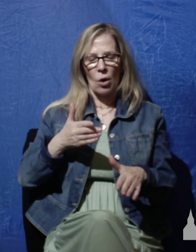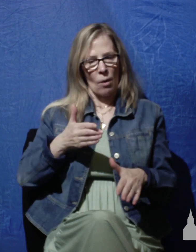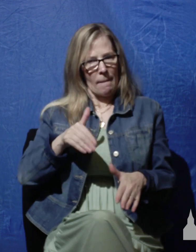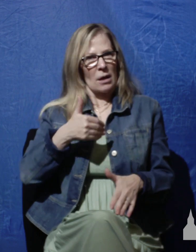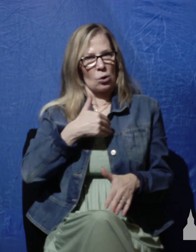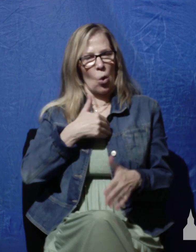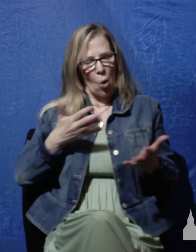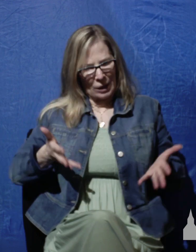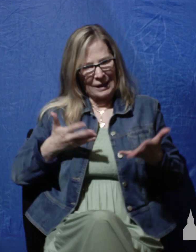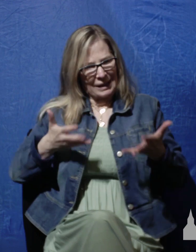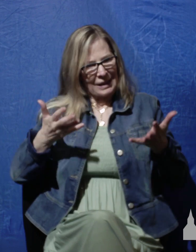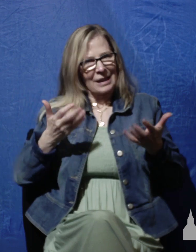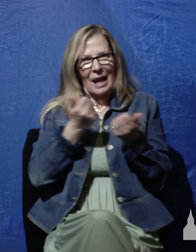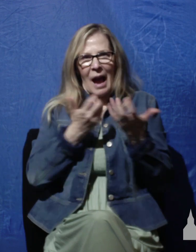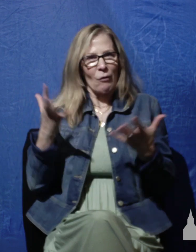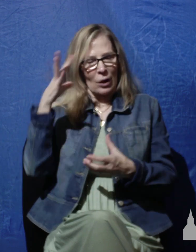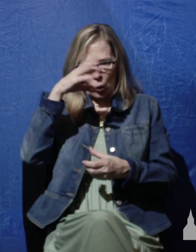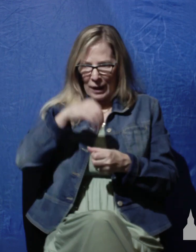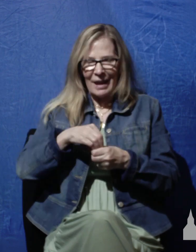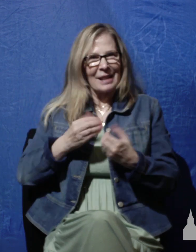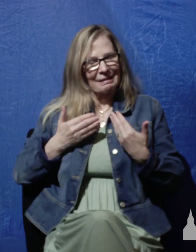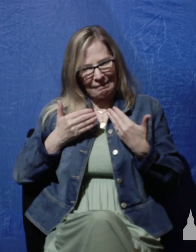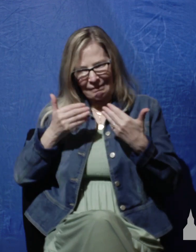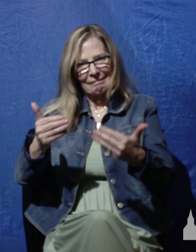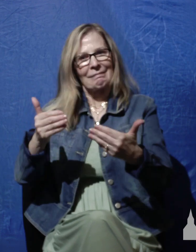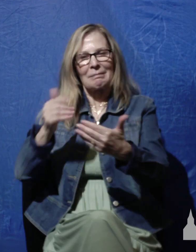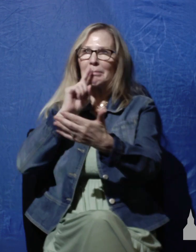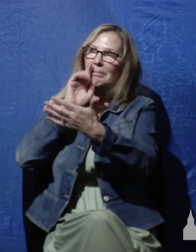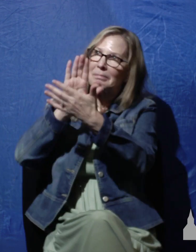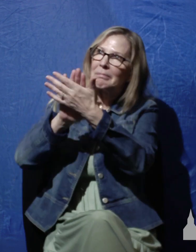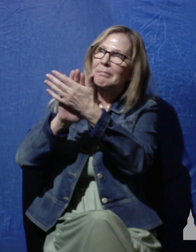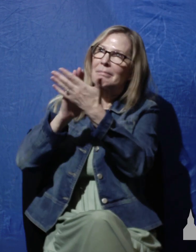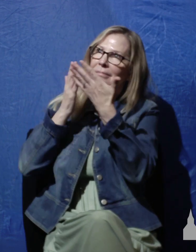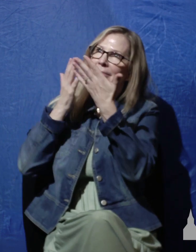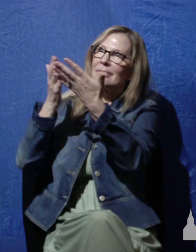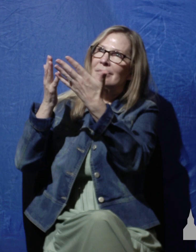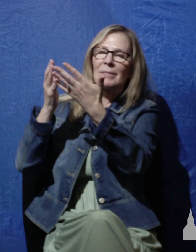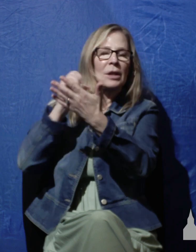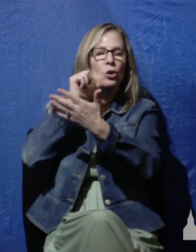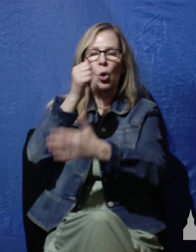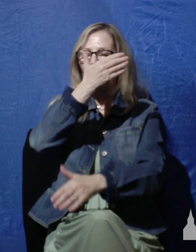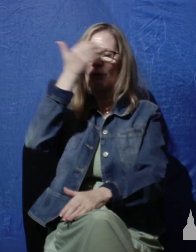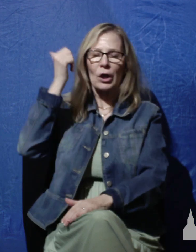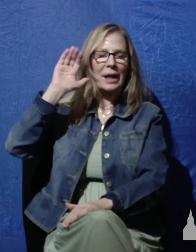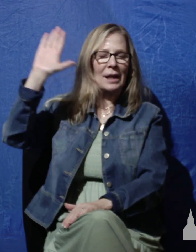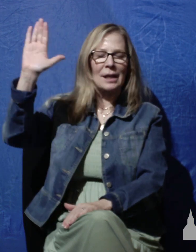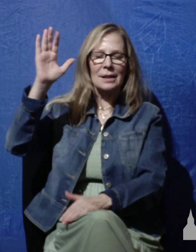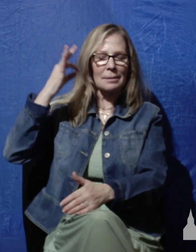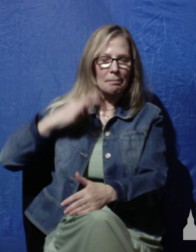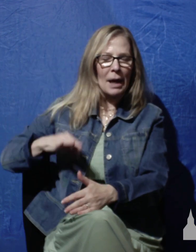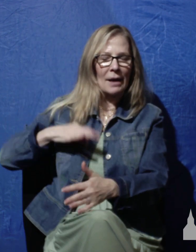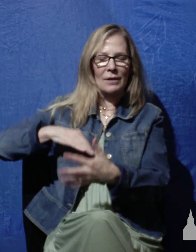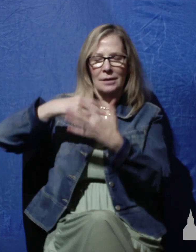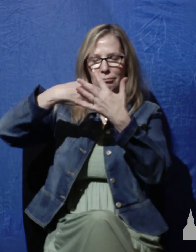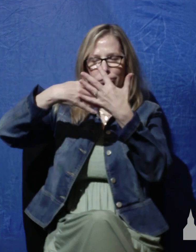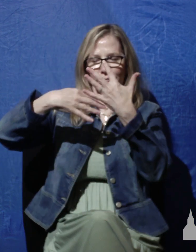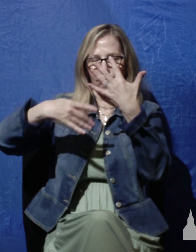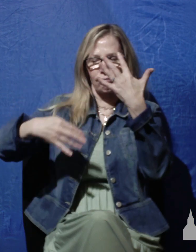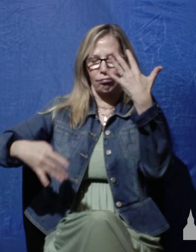within me, bless his holy name. Bless the Lord, O my soul, and forget none of his benefits. Now notice, notice what